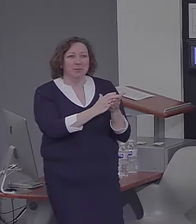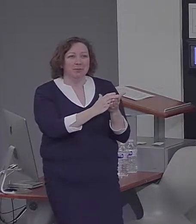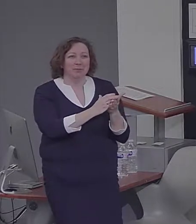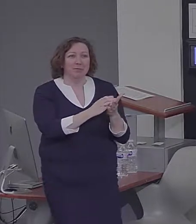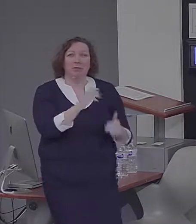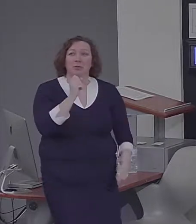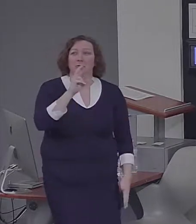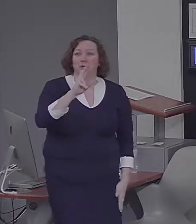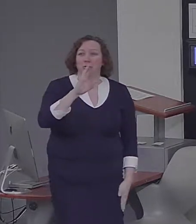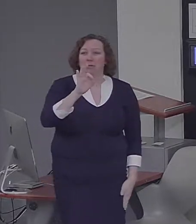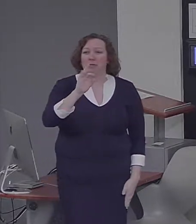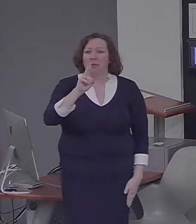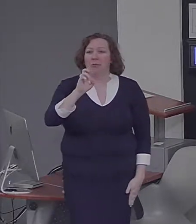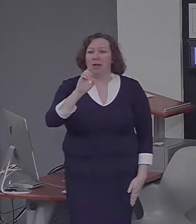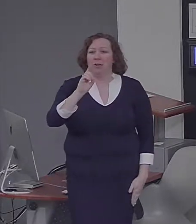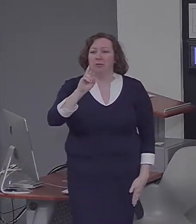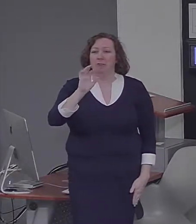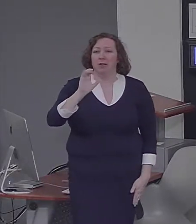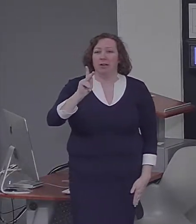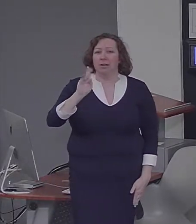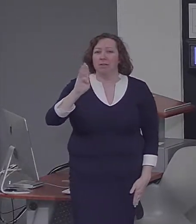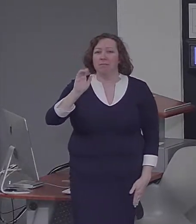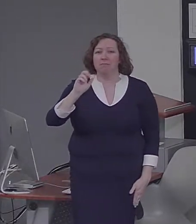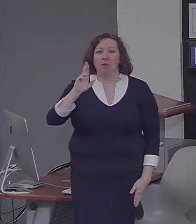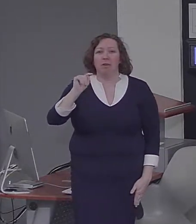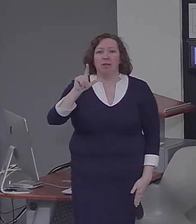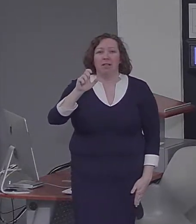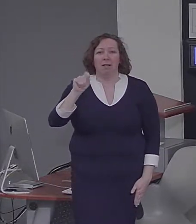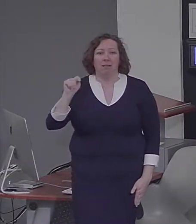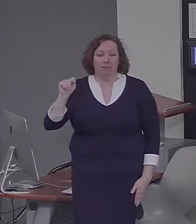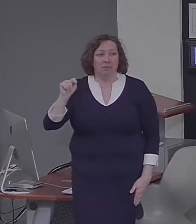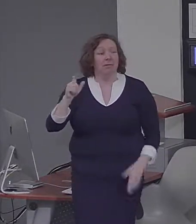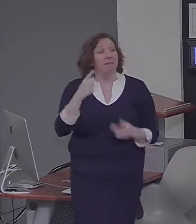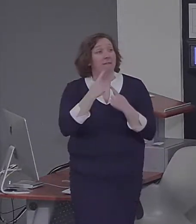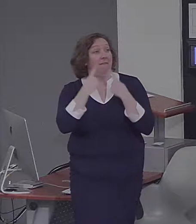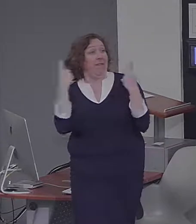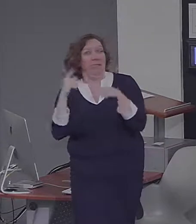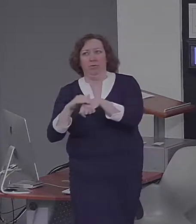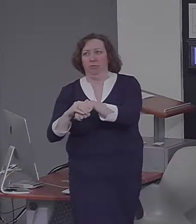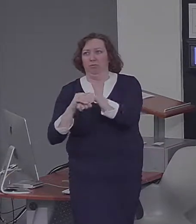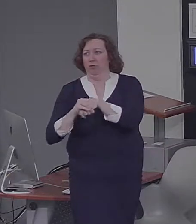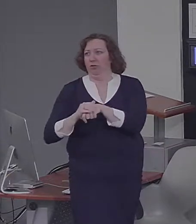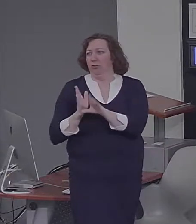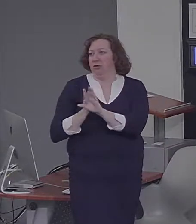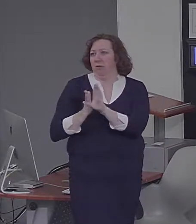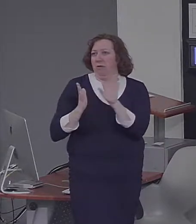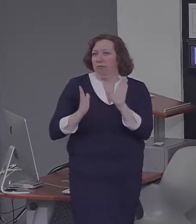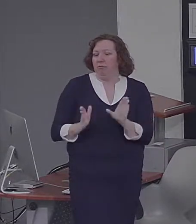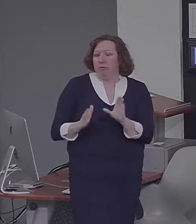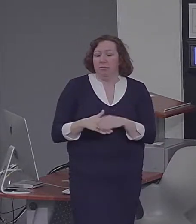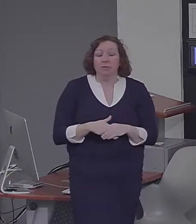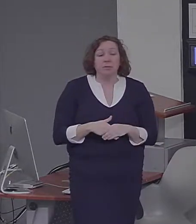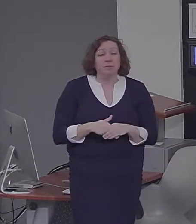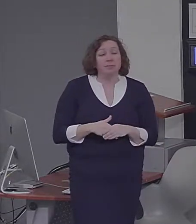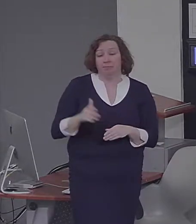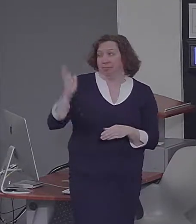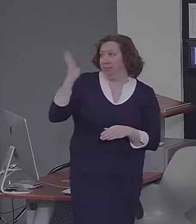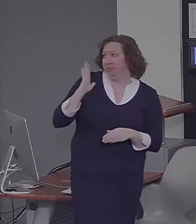Bartlett, famous British psychologist, who back in 1932 published an